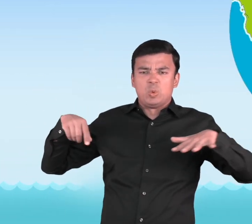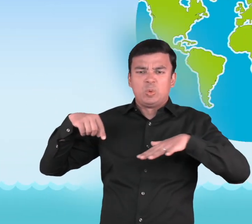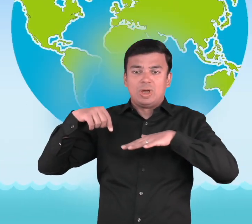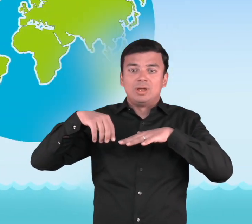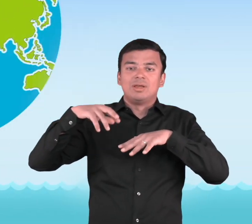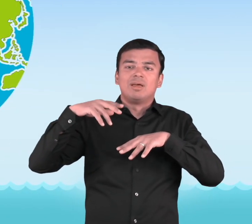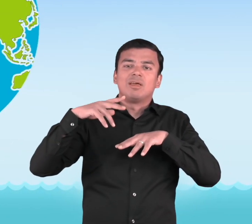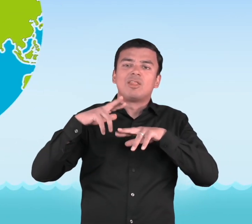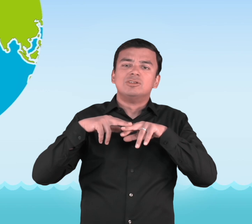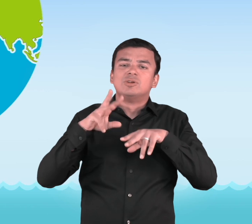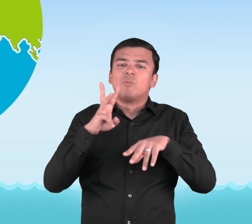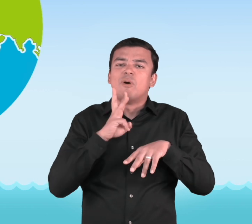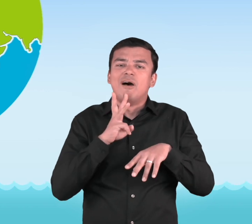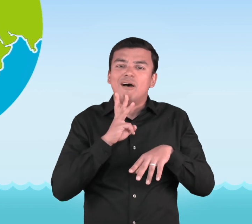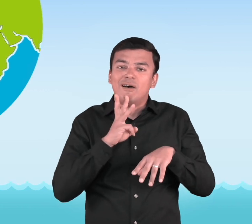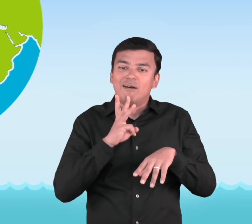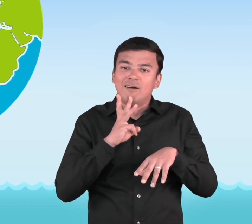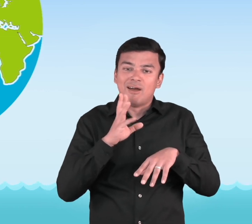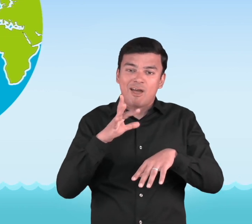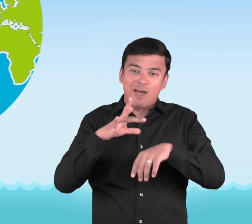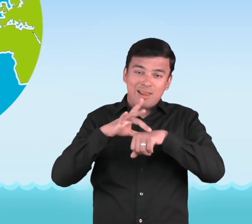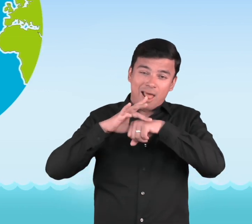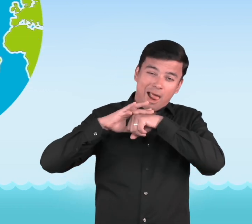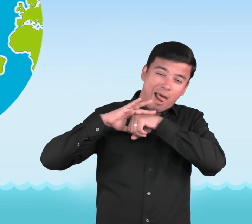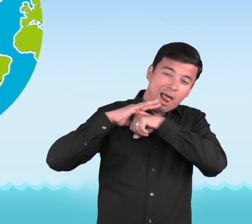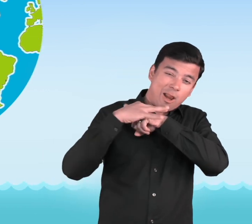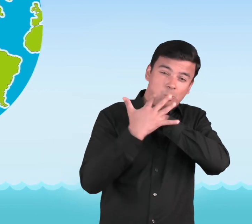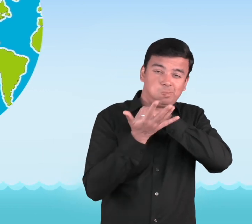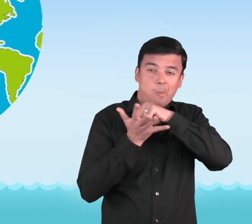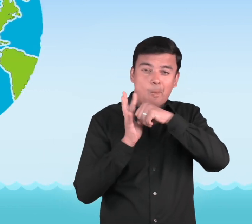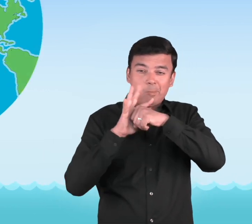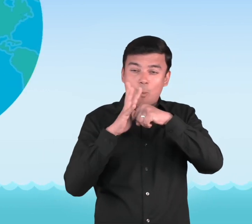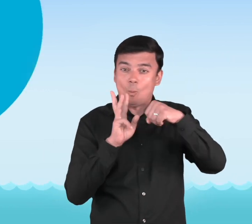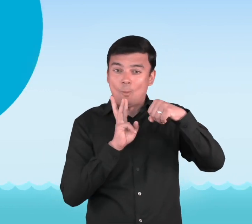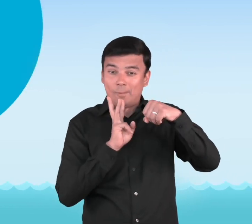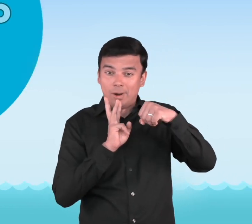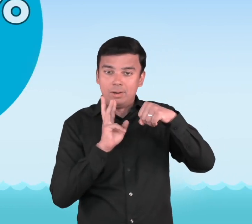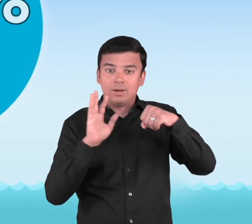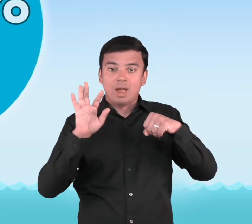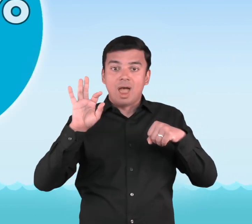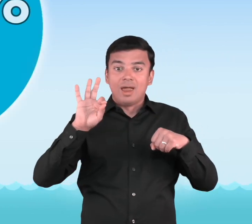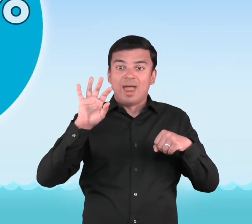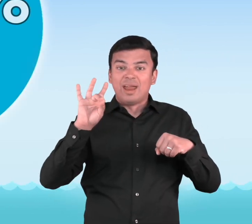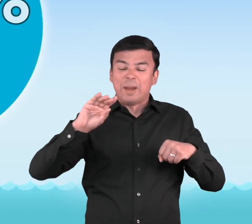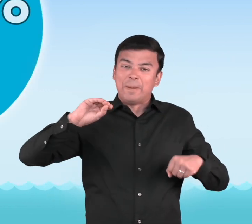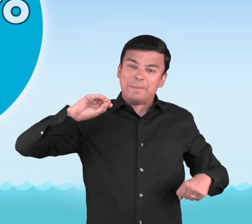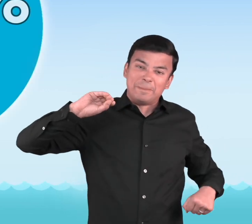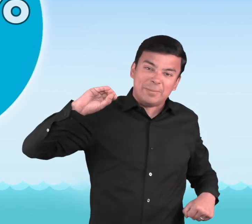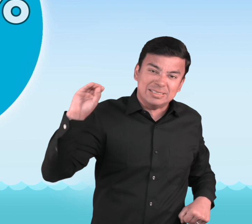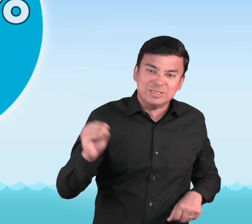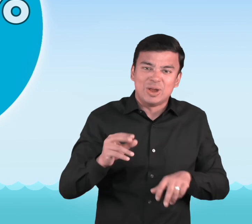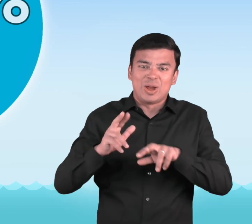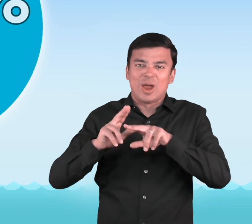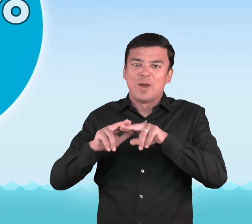contains almost all of the water on Earth. Around 98% to be more precise.